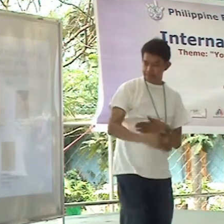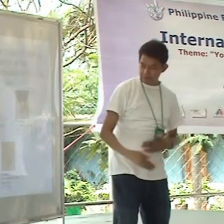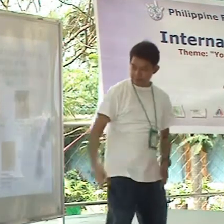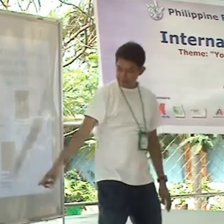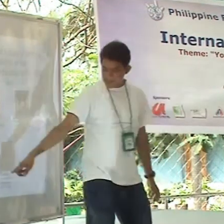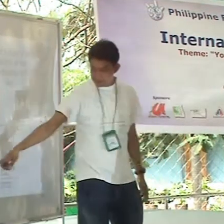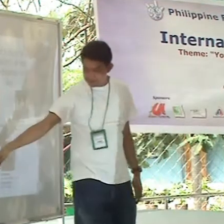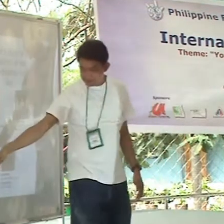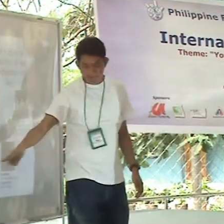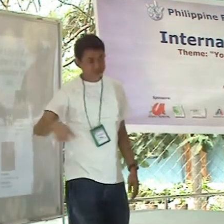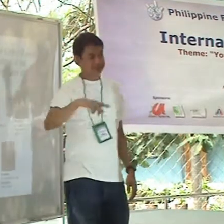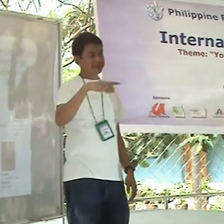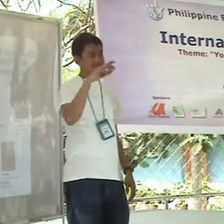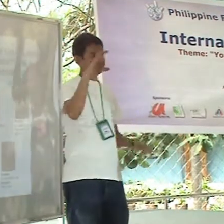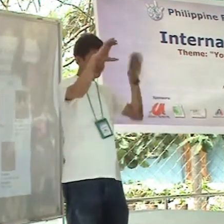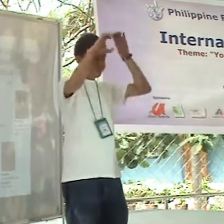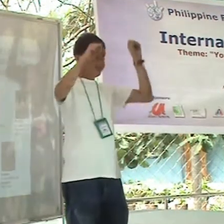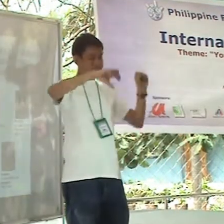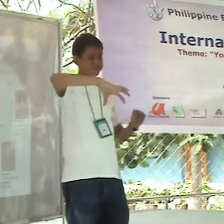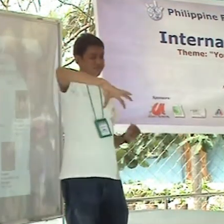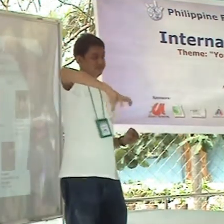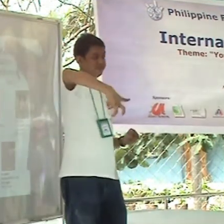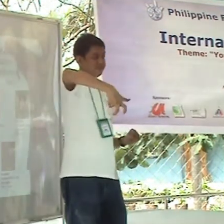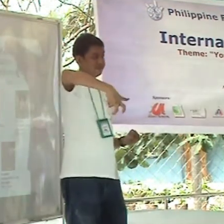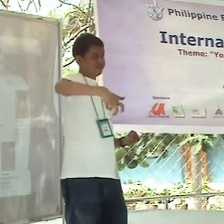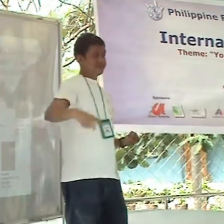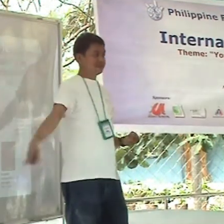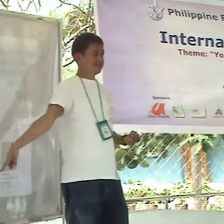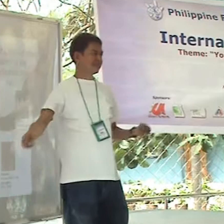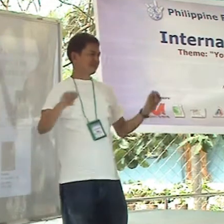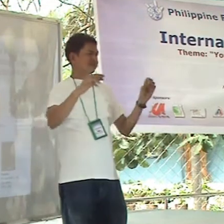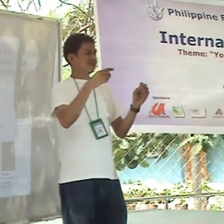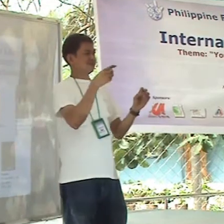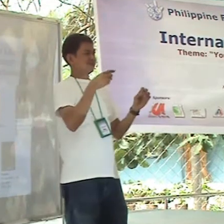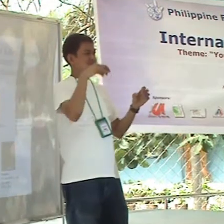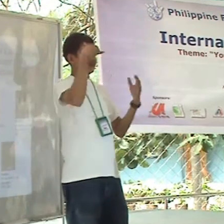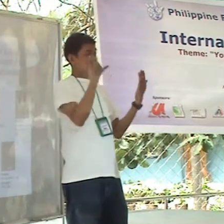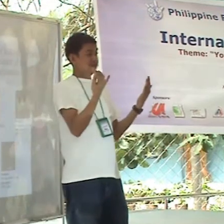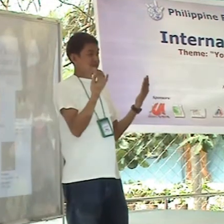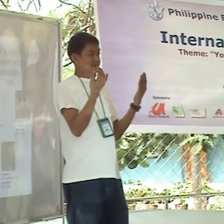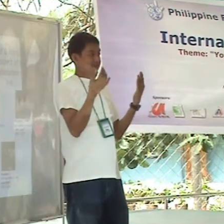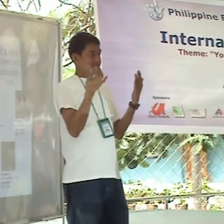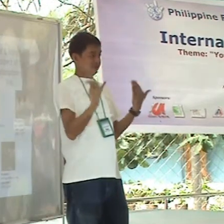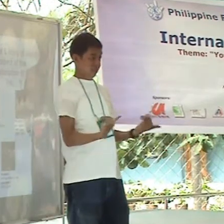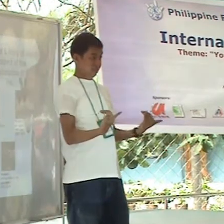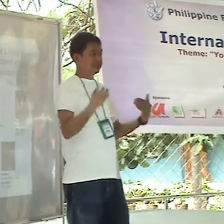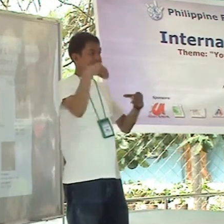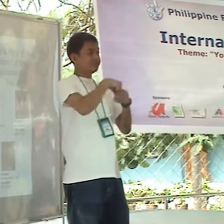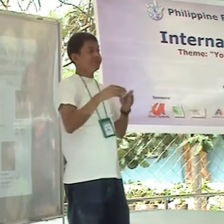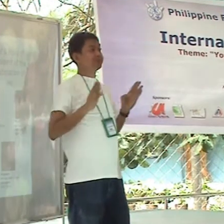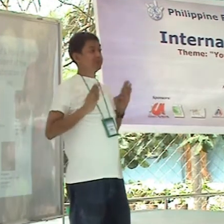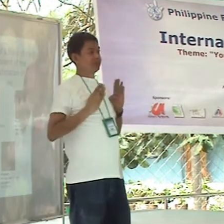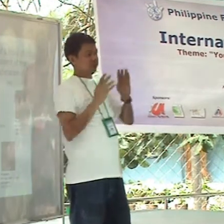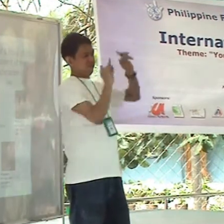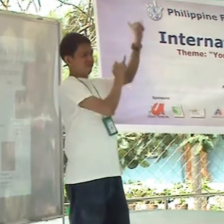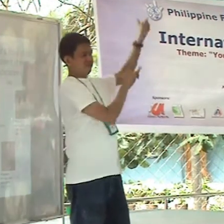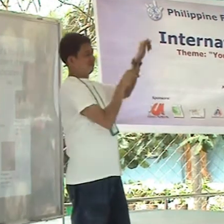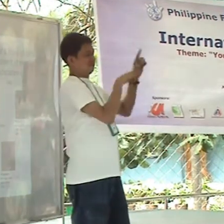siya makakarating. Then after Julius, si Rafi, Rafi Corpus. May yung siya yung board